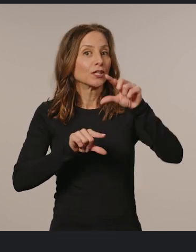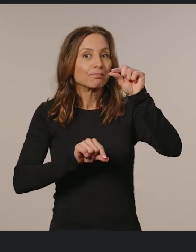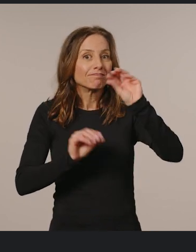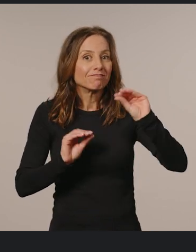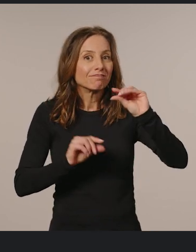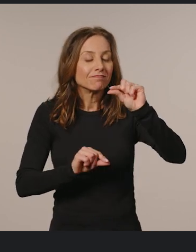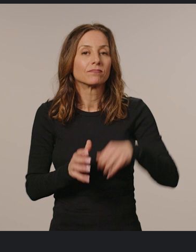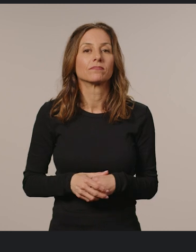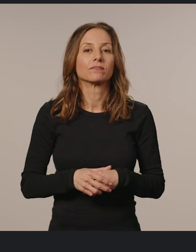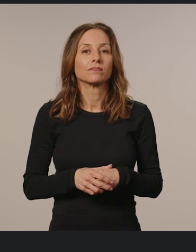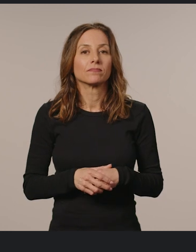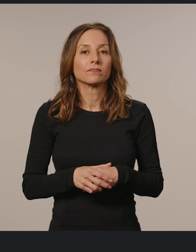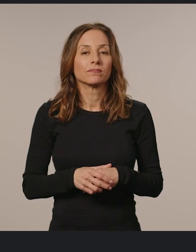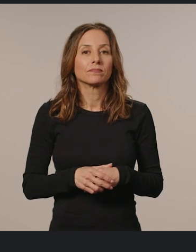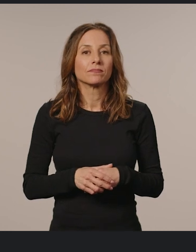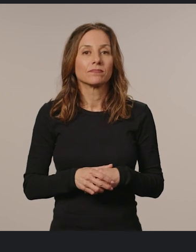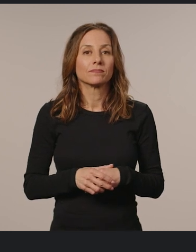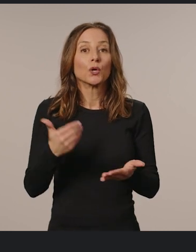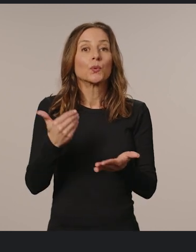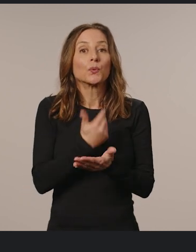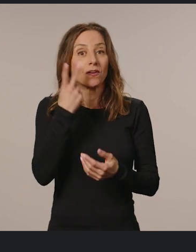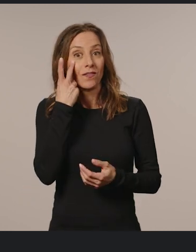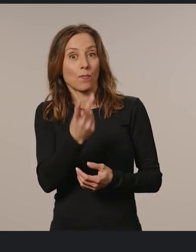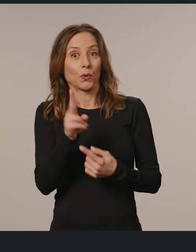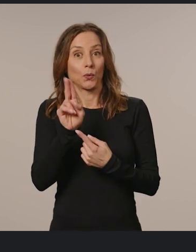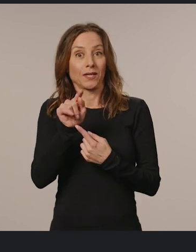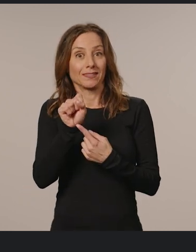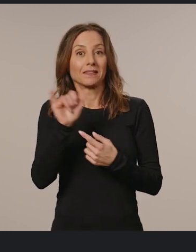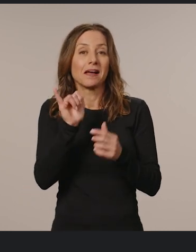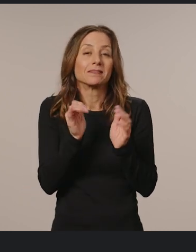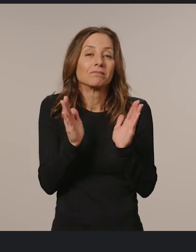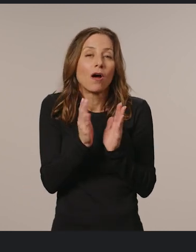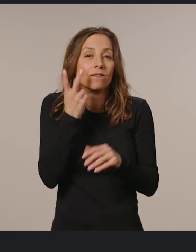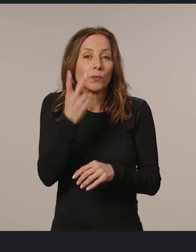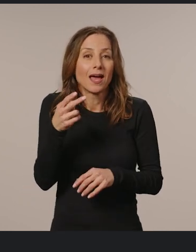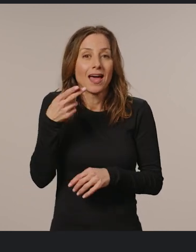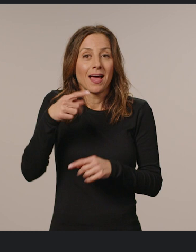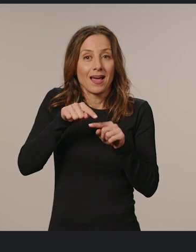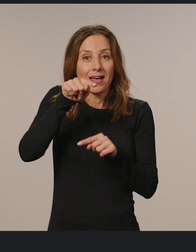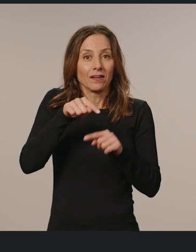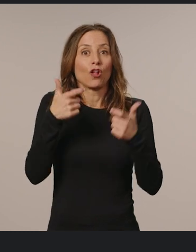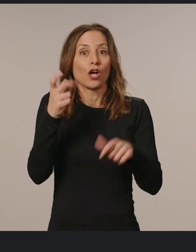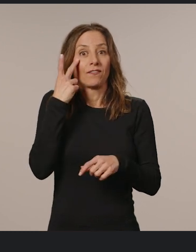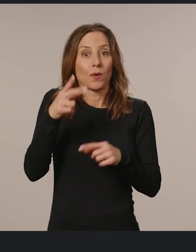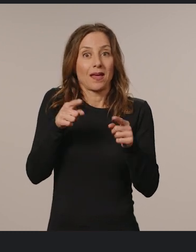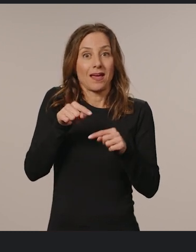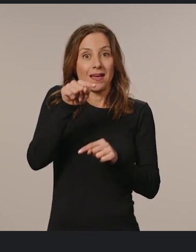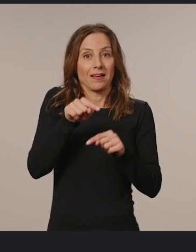toolbars are completely detracted. New viewport units like small view height and large view height give web developers